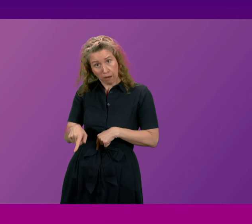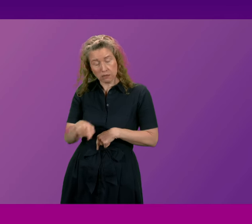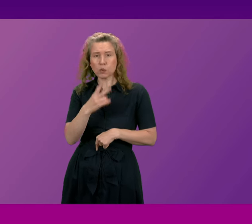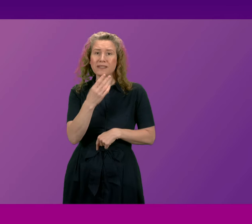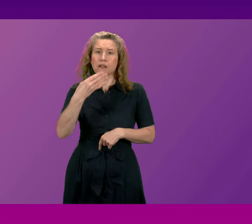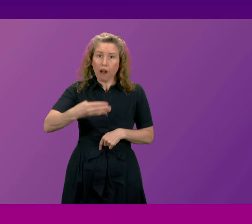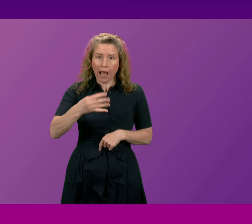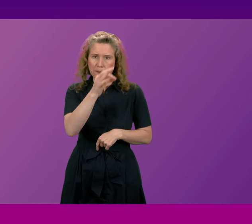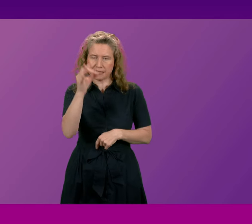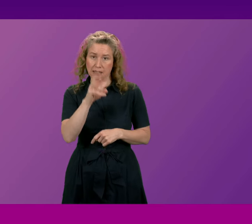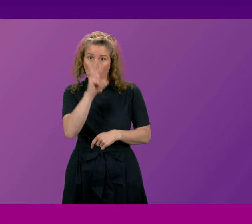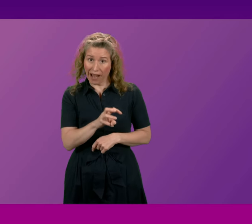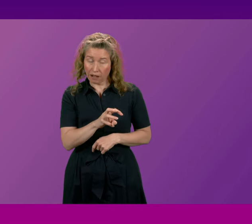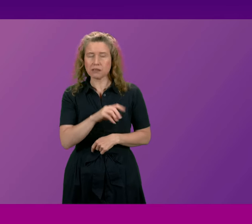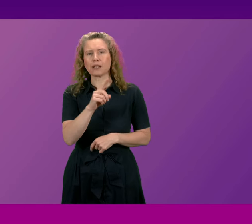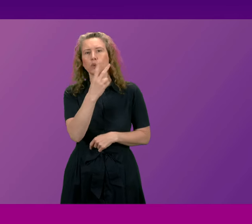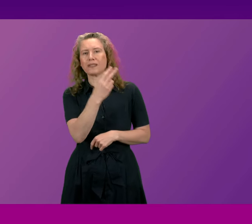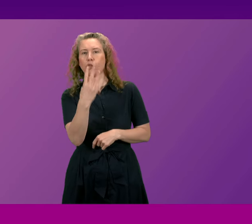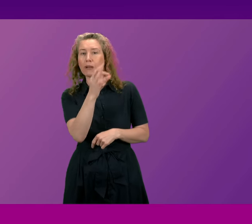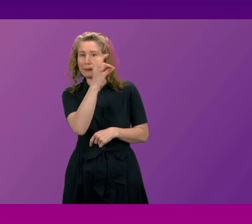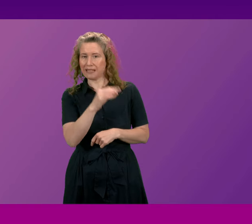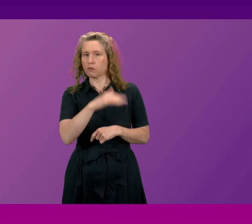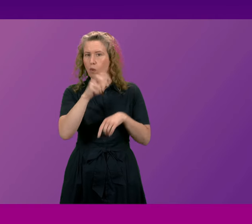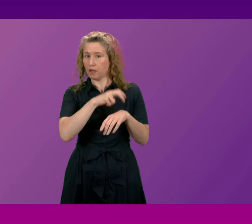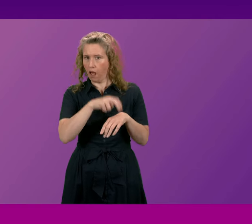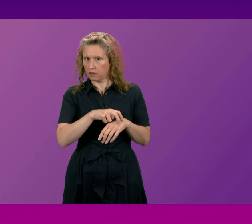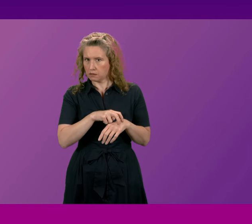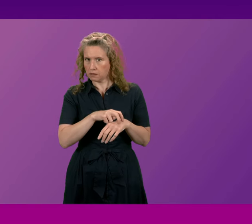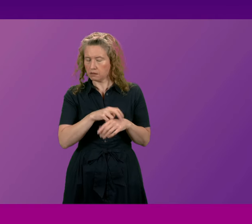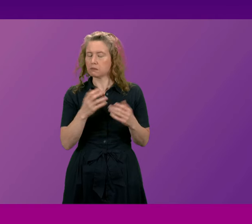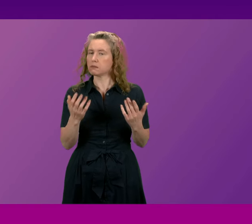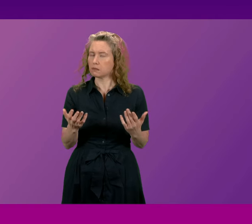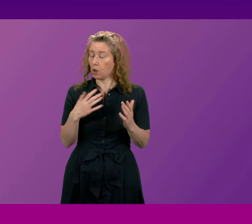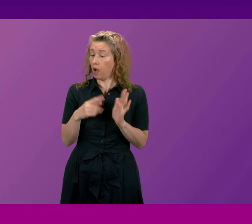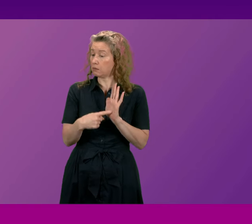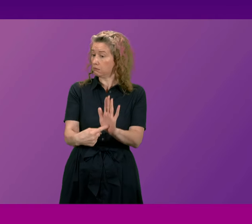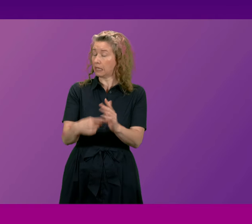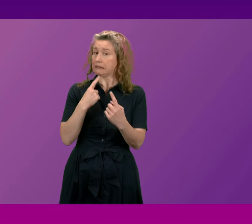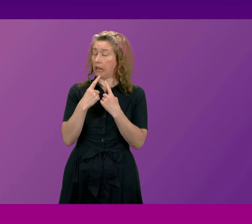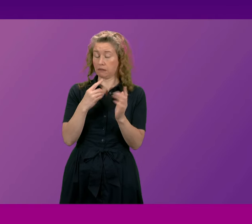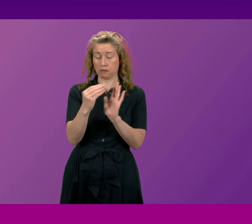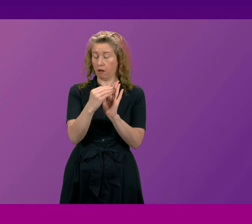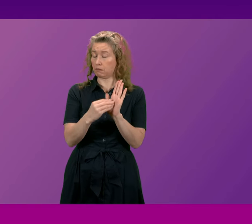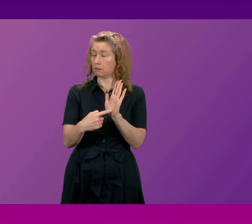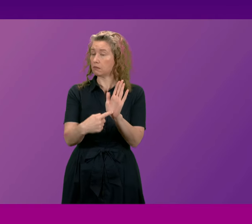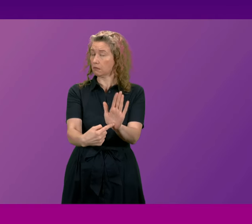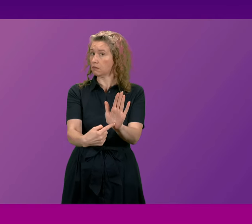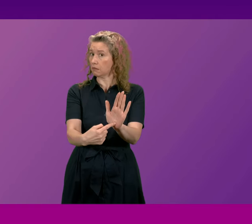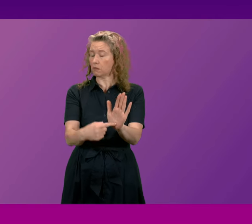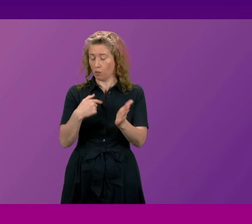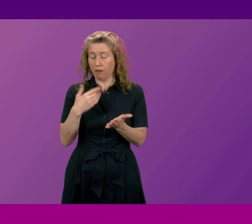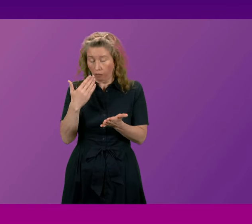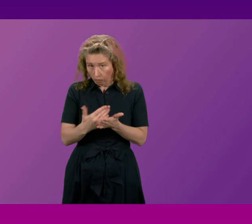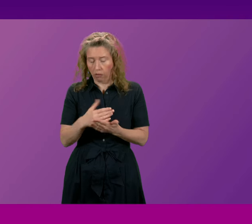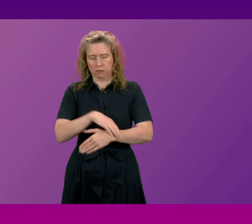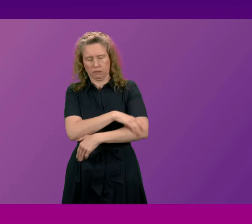29% in Wales, and 23% in Northern Ireland. So I simply put that data on the record to demonstrate that we